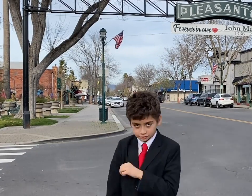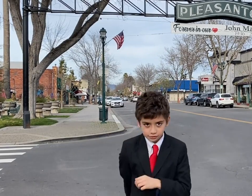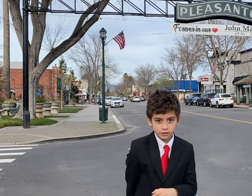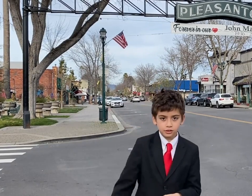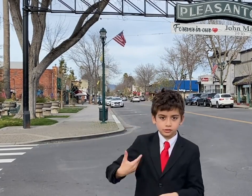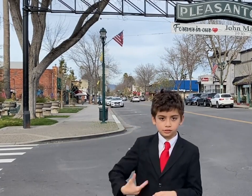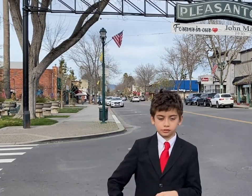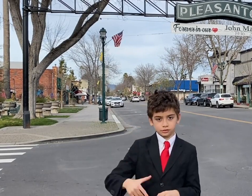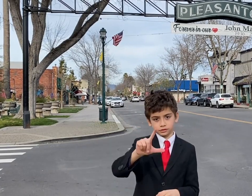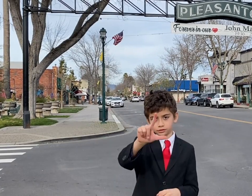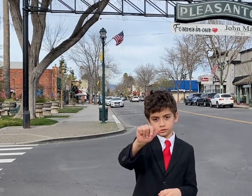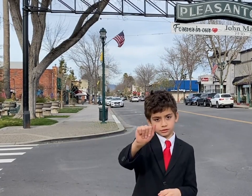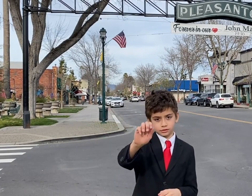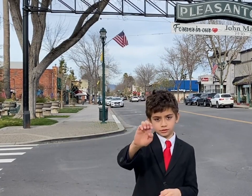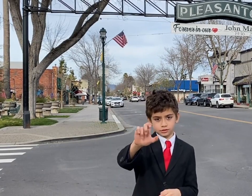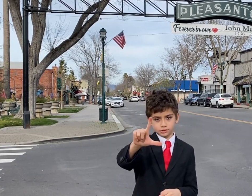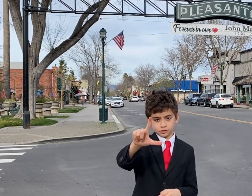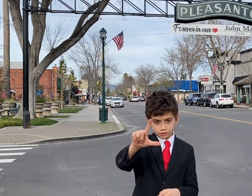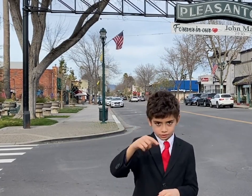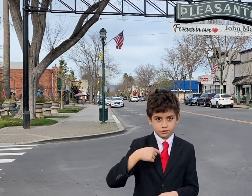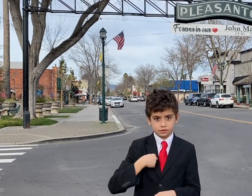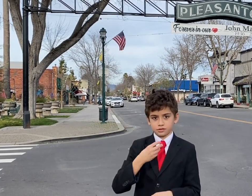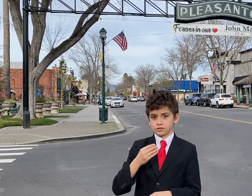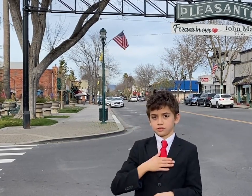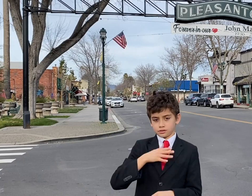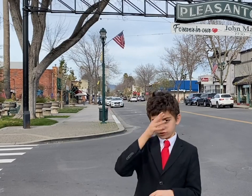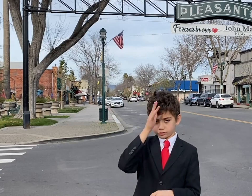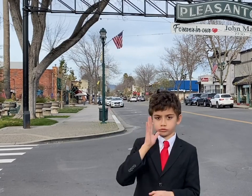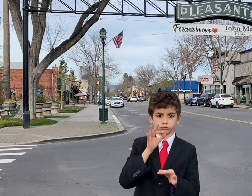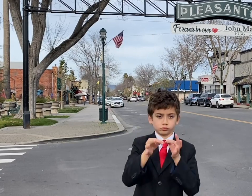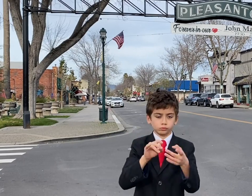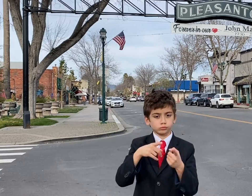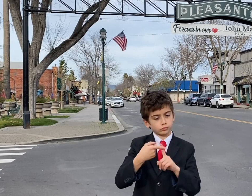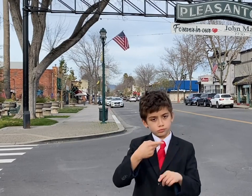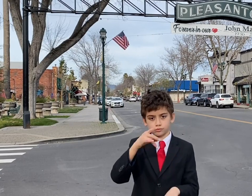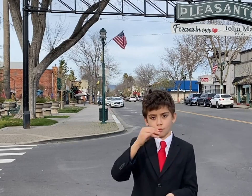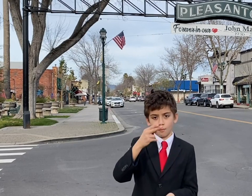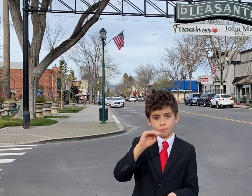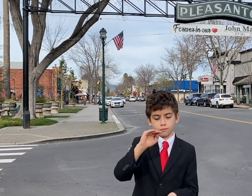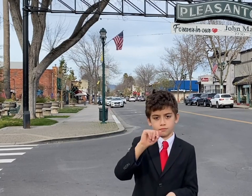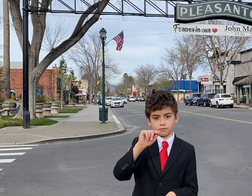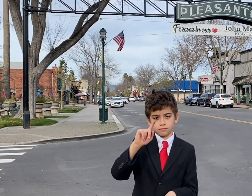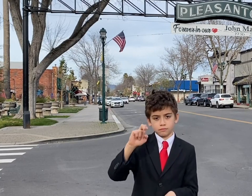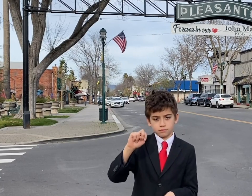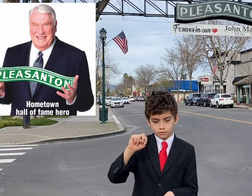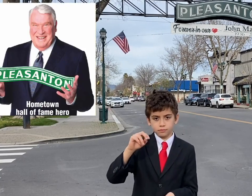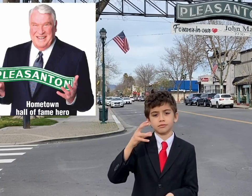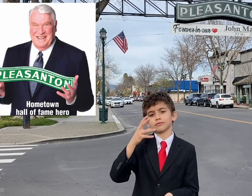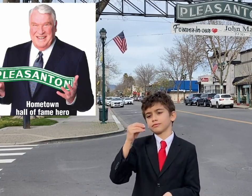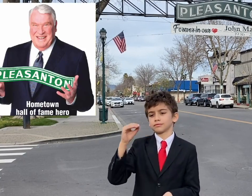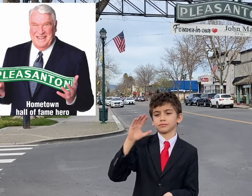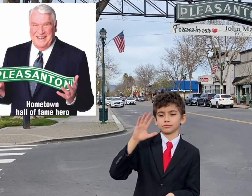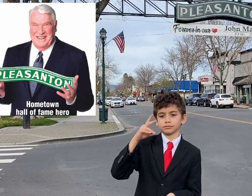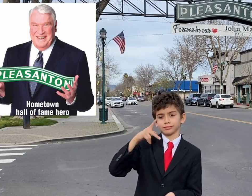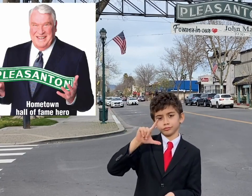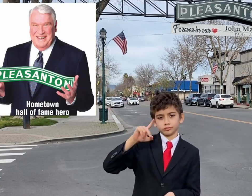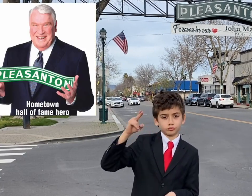Hi, I'm Lael and my father is going to talk about John Madden and his history in